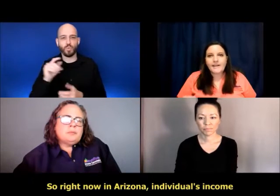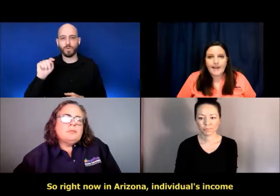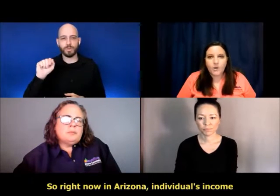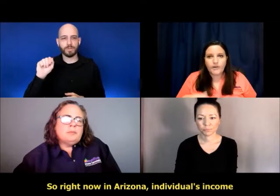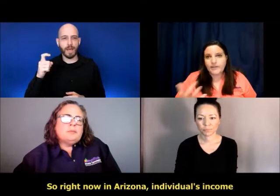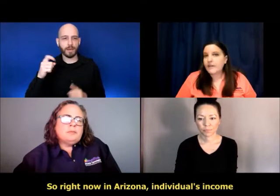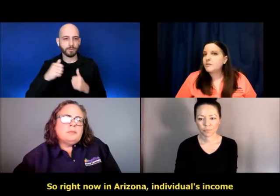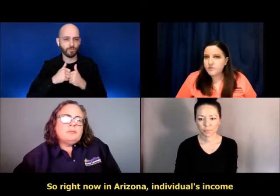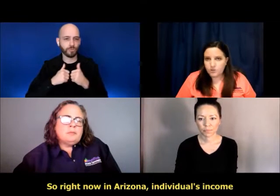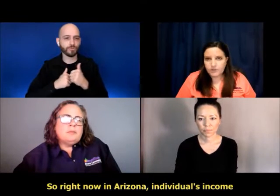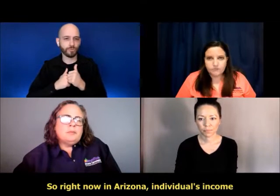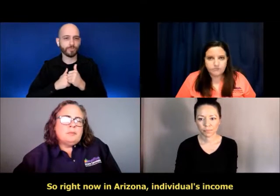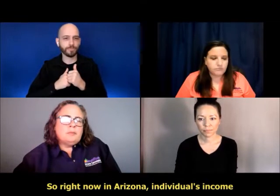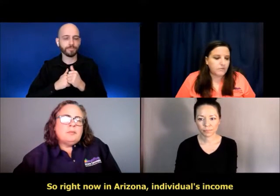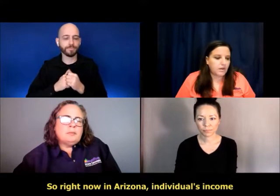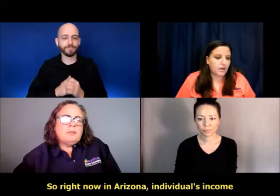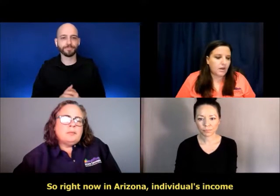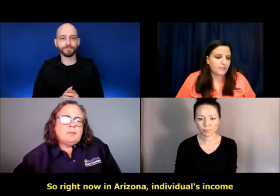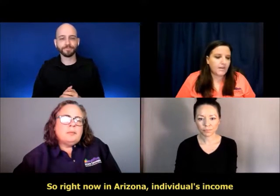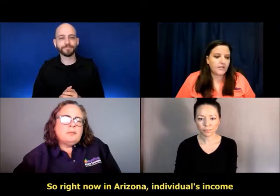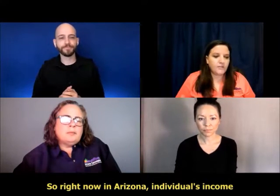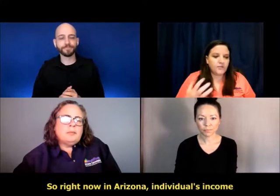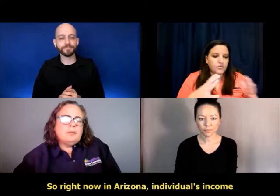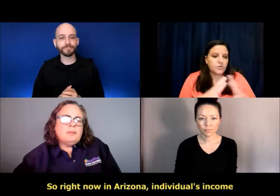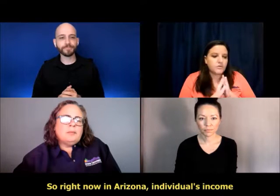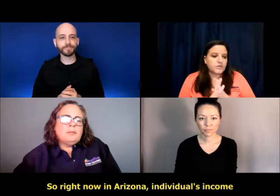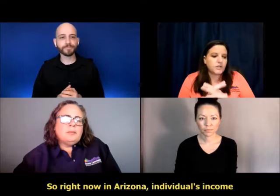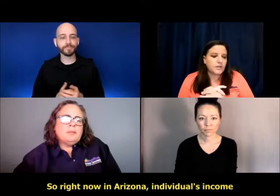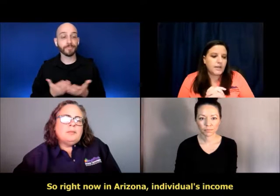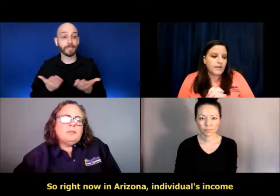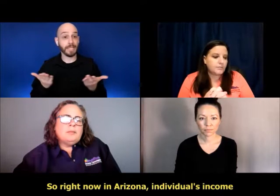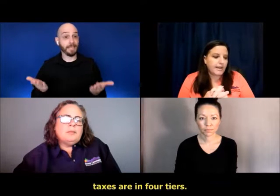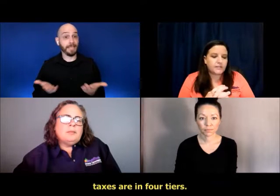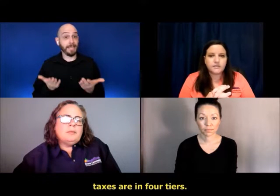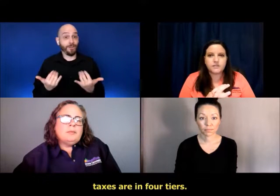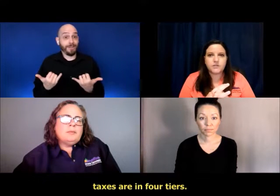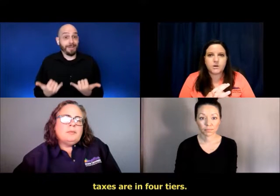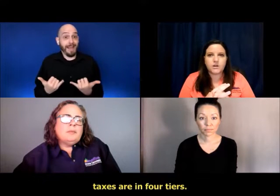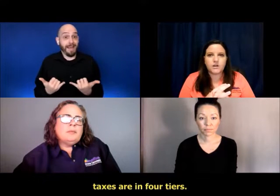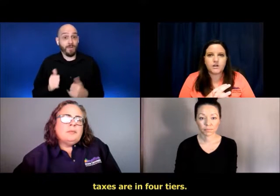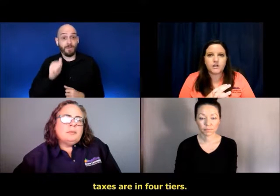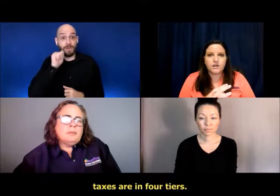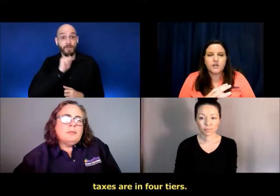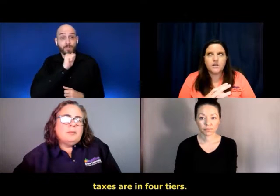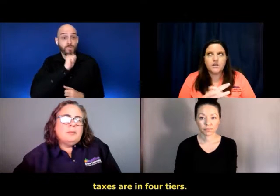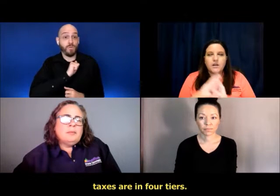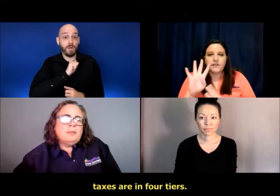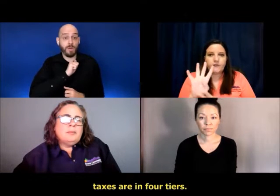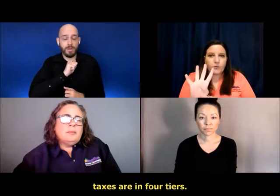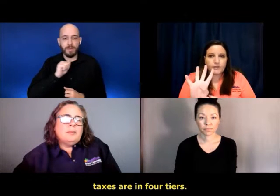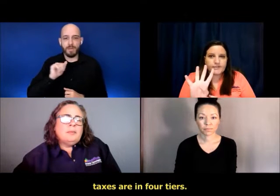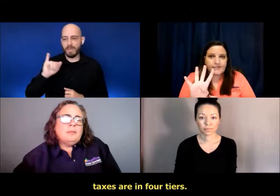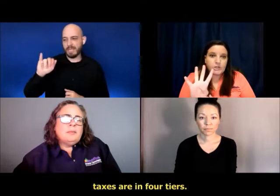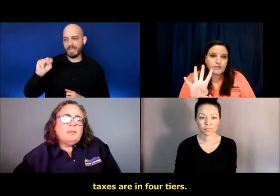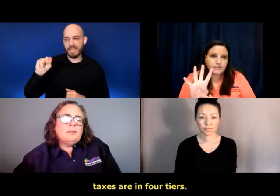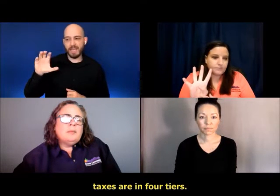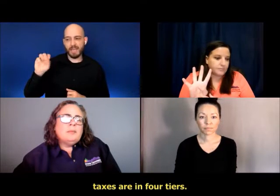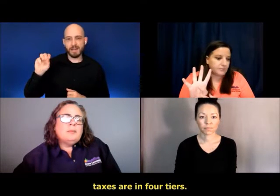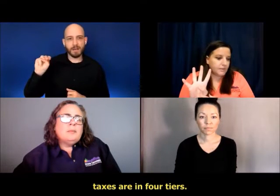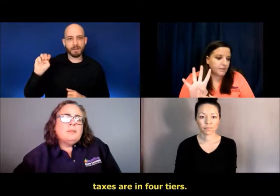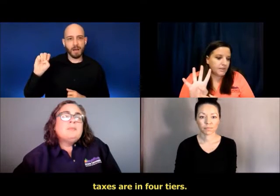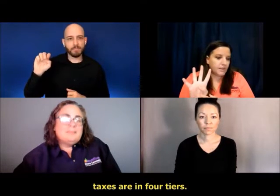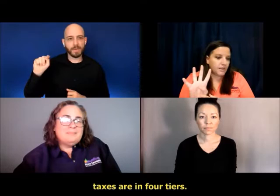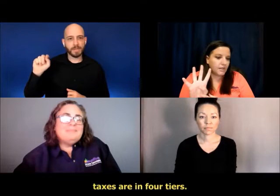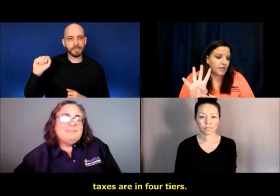So right now in Arizona, um, individuals, income taxes are in four tiers.